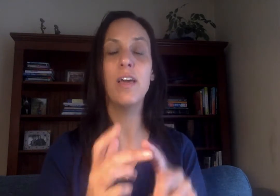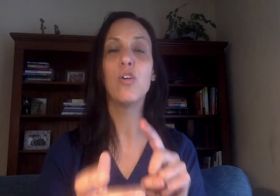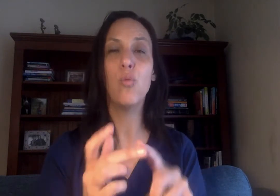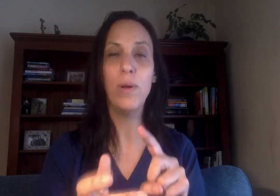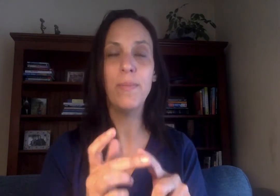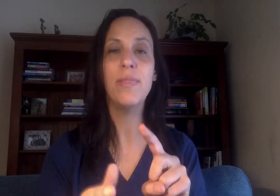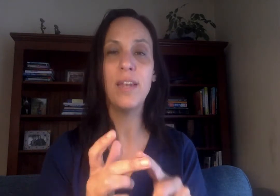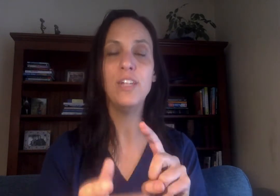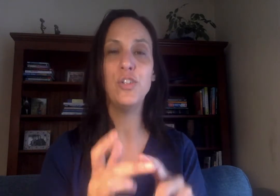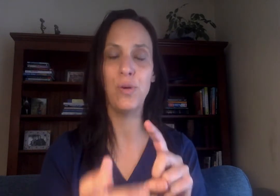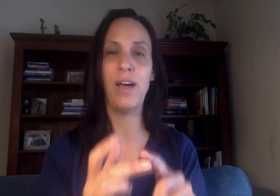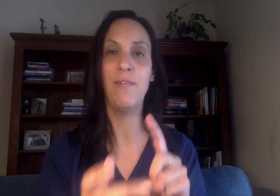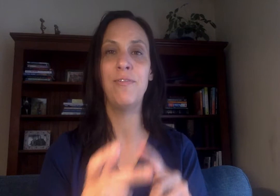equipment that I do have